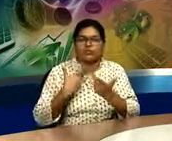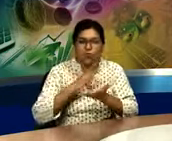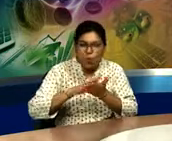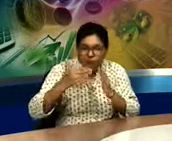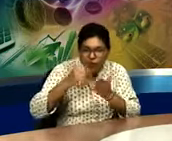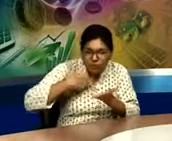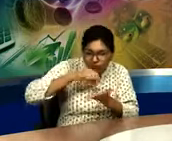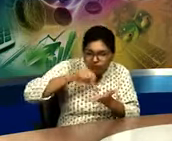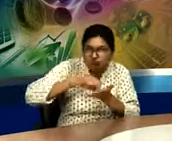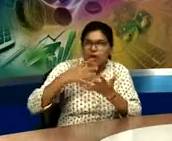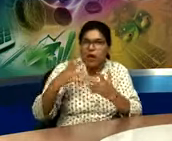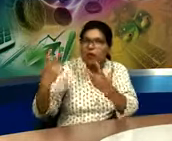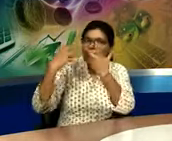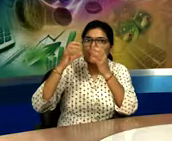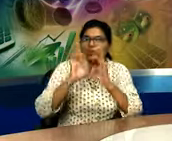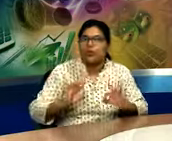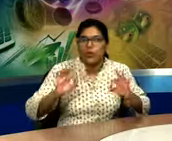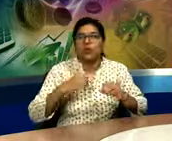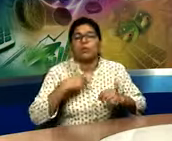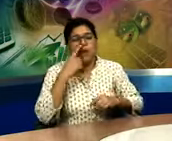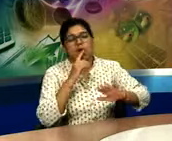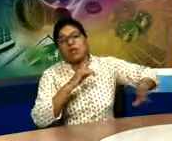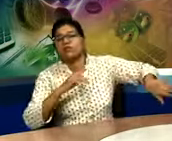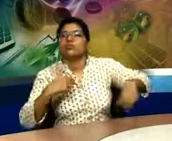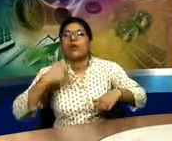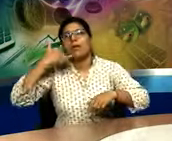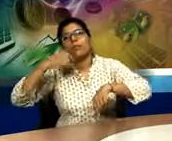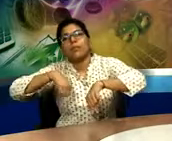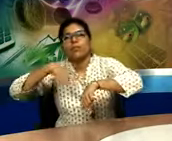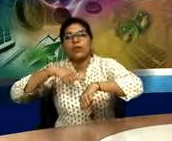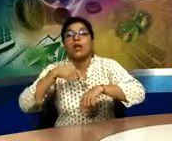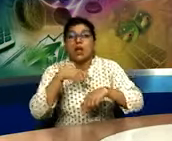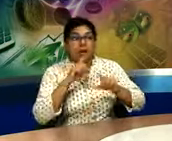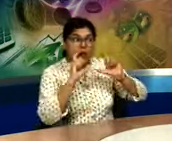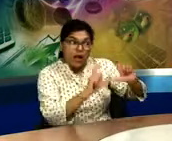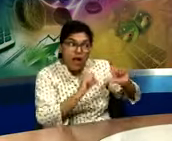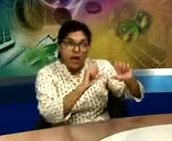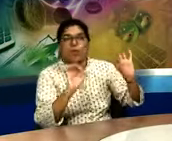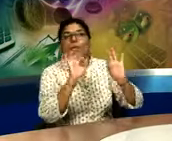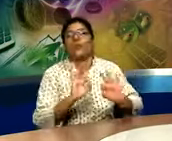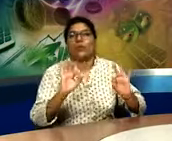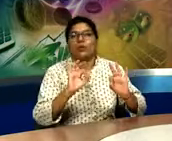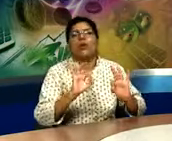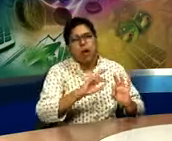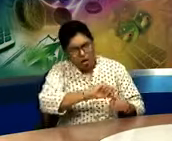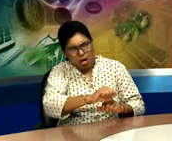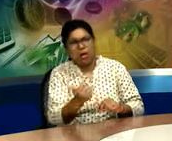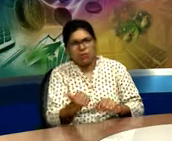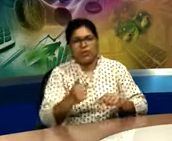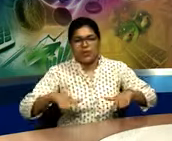work himself or herself. So that means I am not taking care of the child.